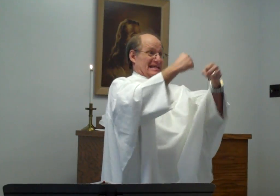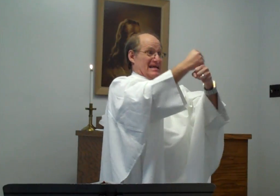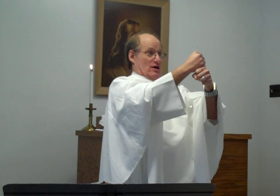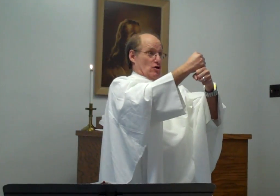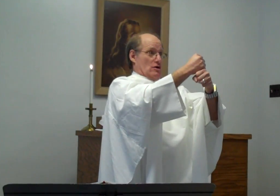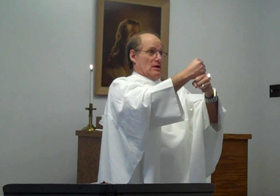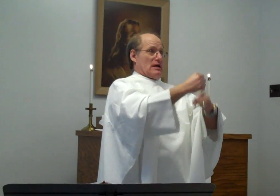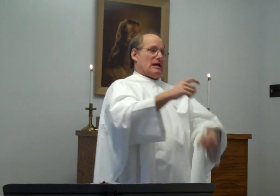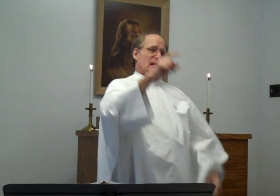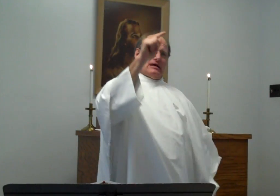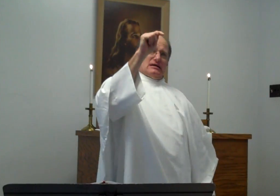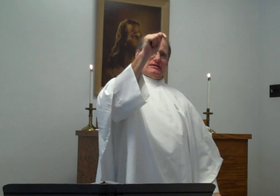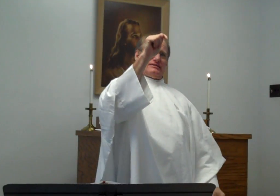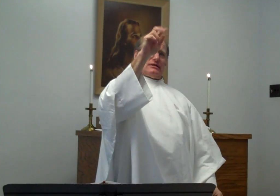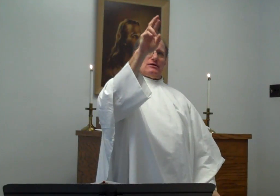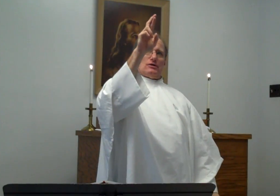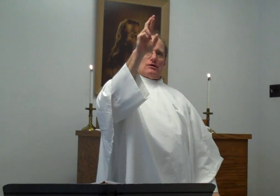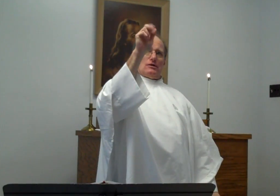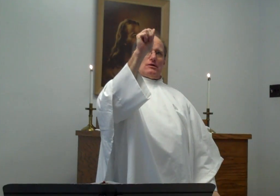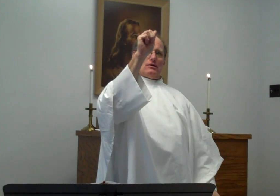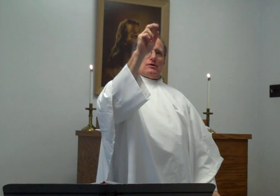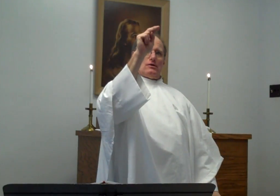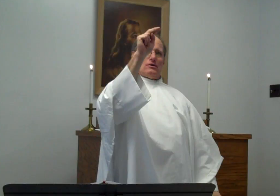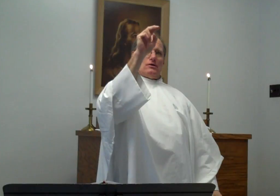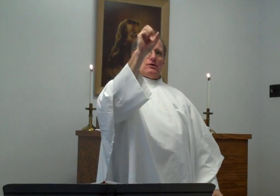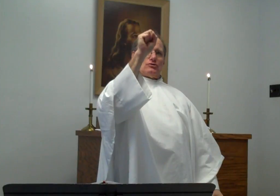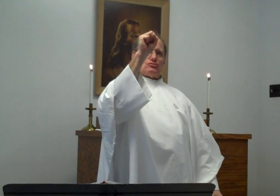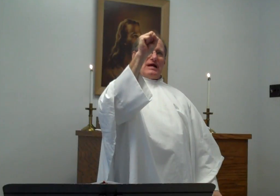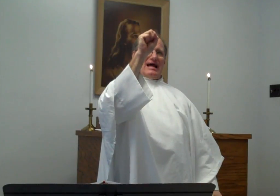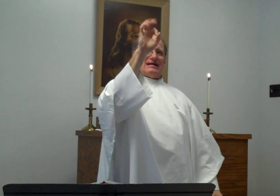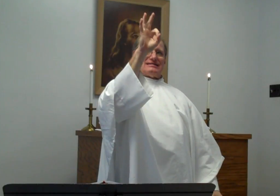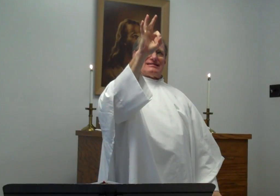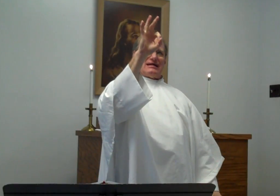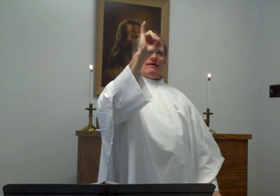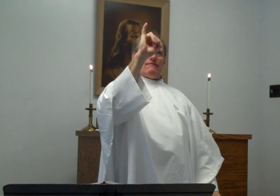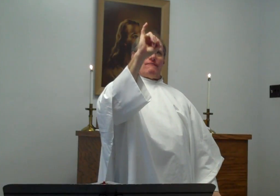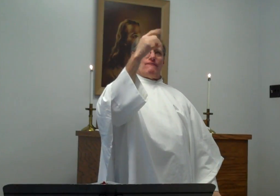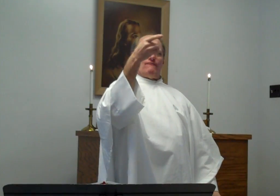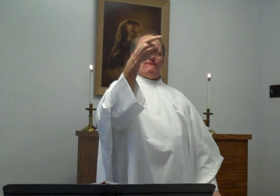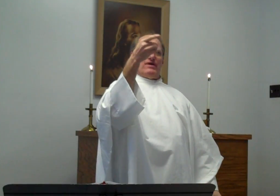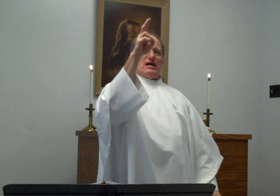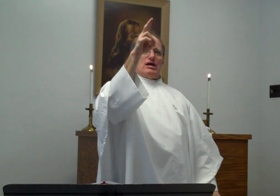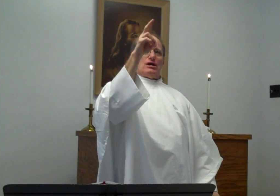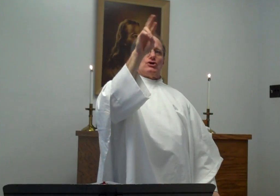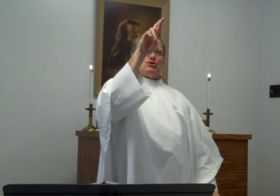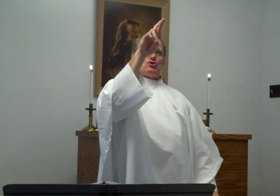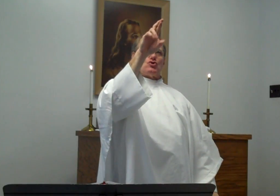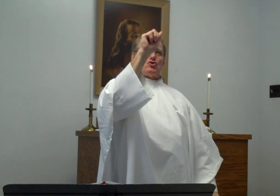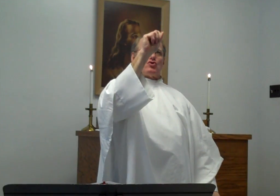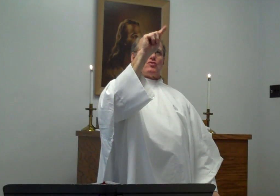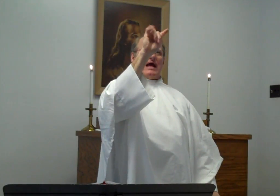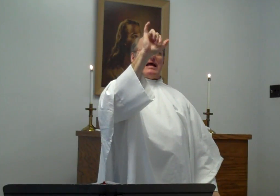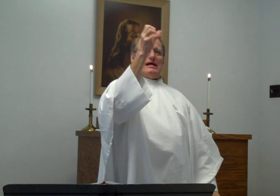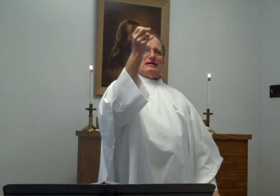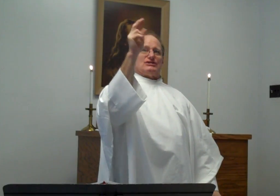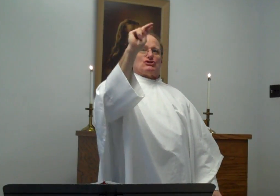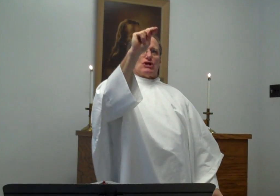year is Transfiguration.